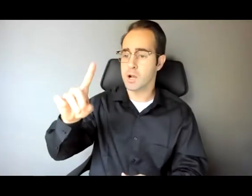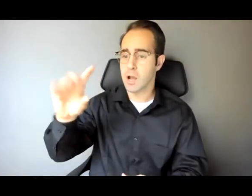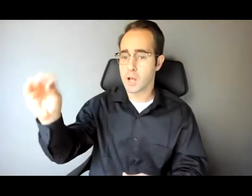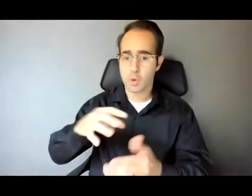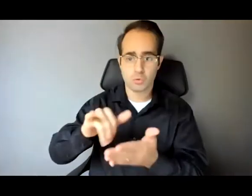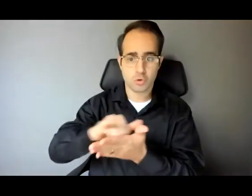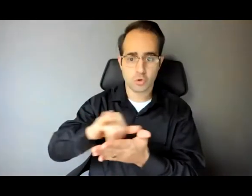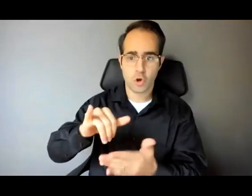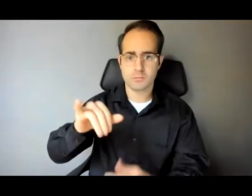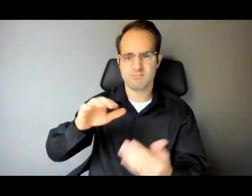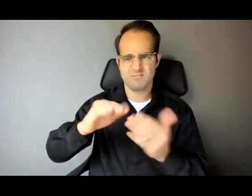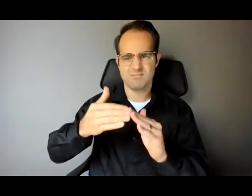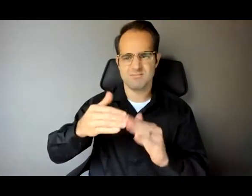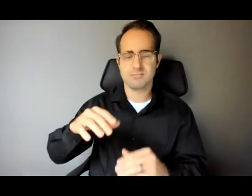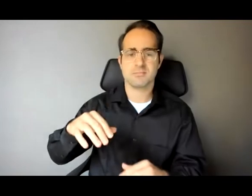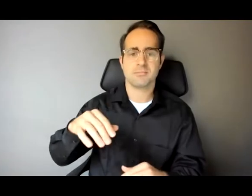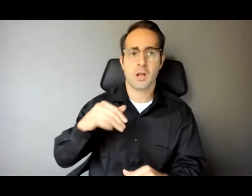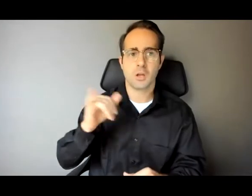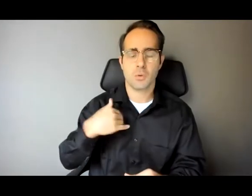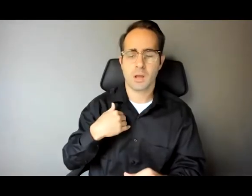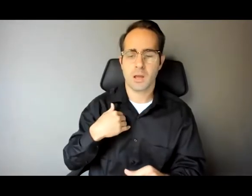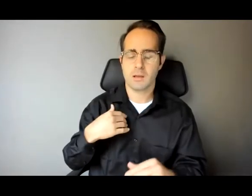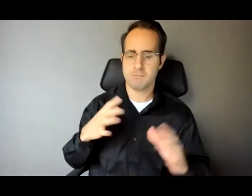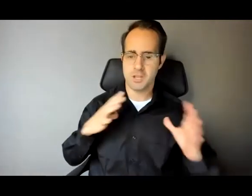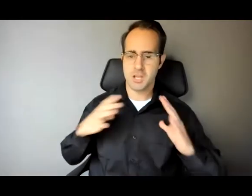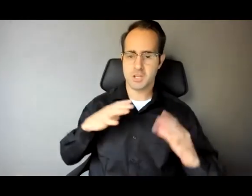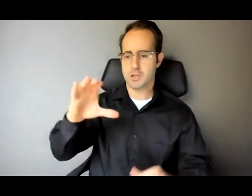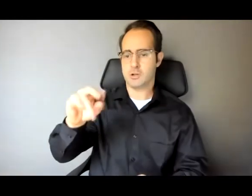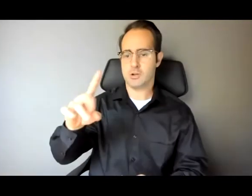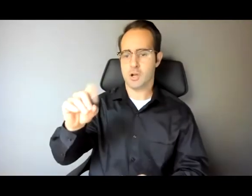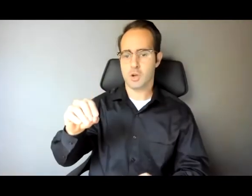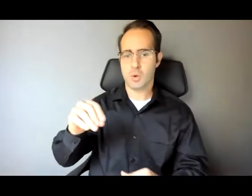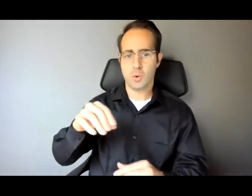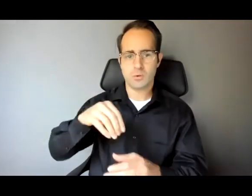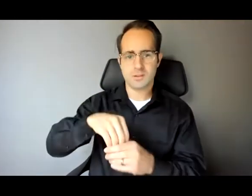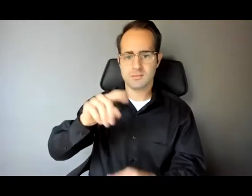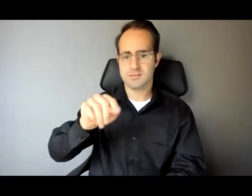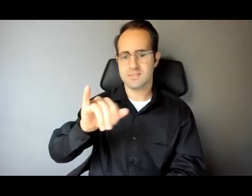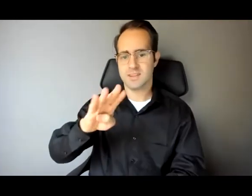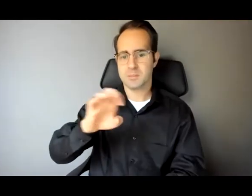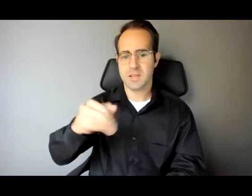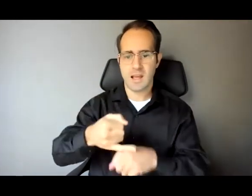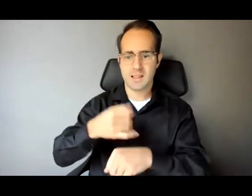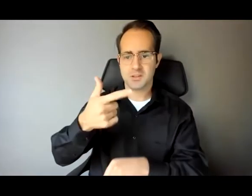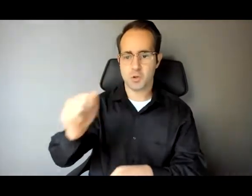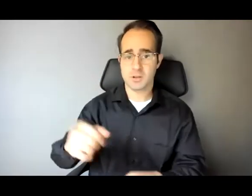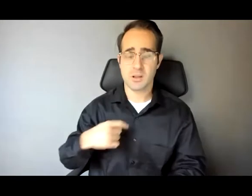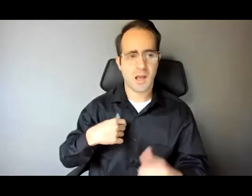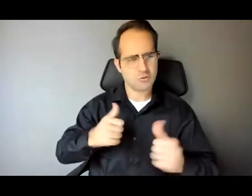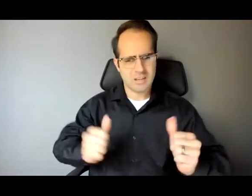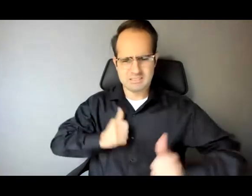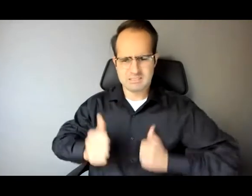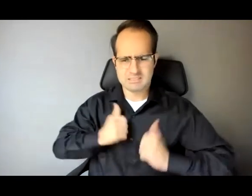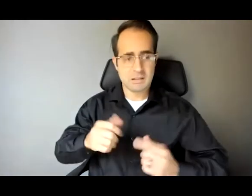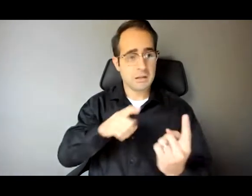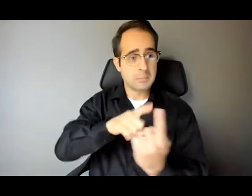in Georgia. I spent 20 years working my way to the top of the nonprofit world. I've met with three presidents. I've raised over